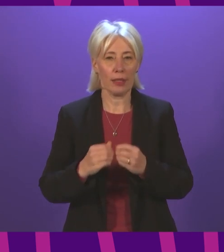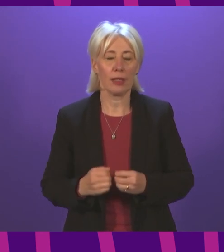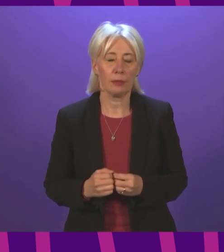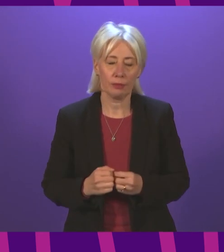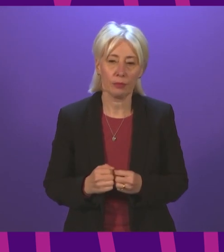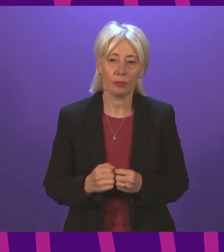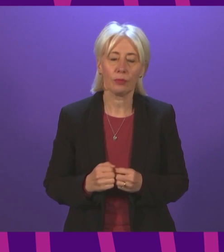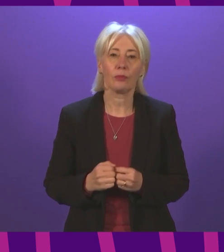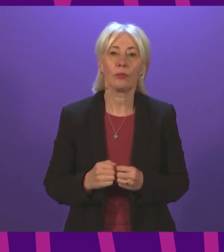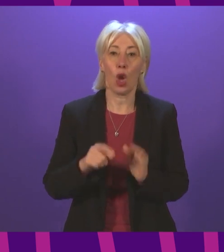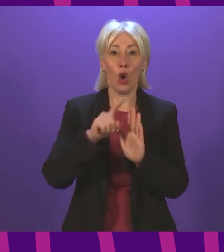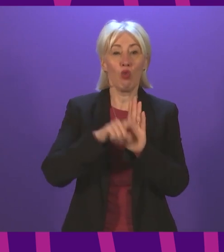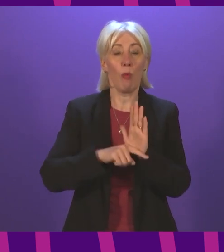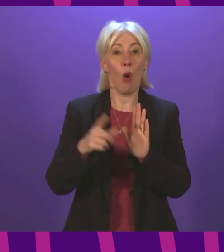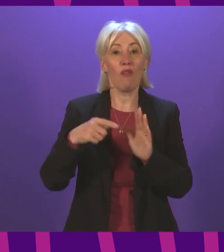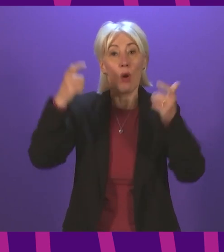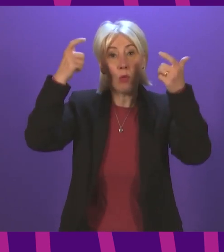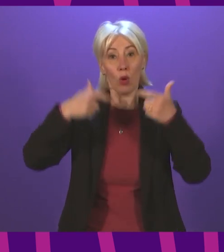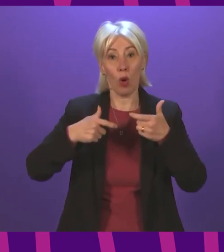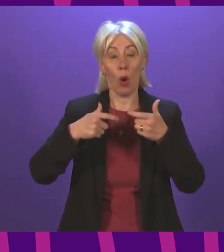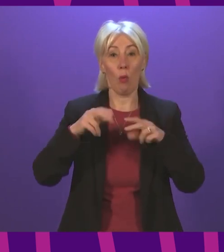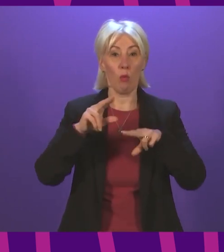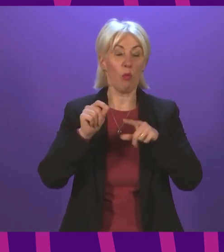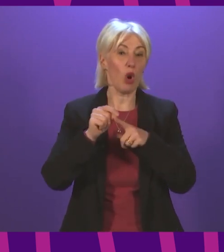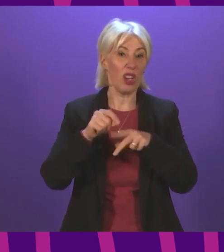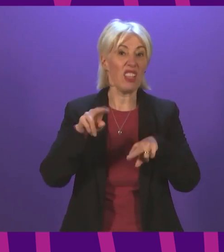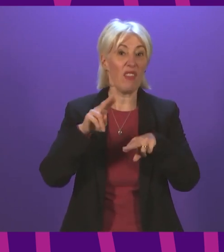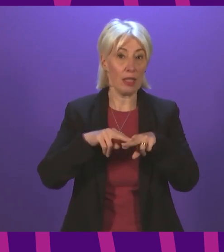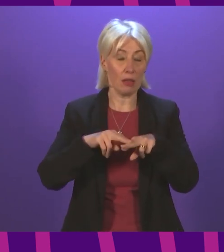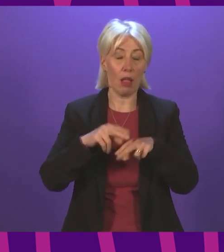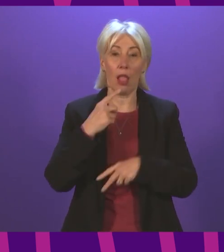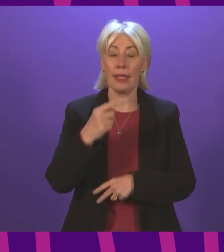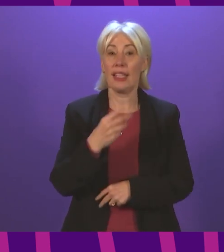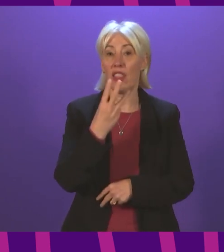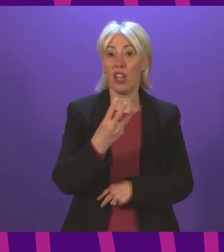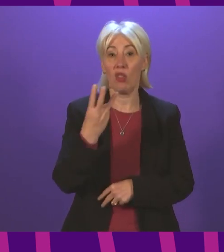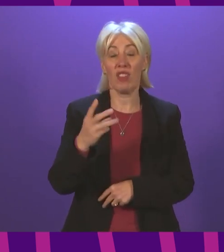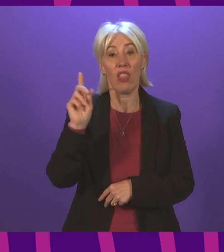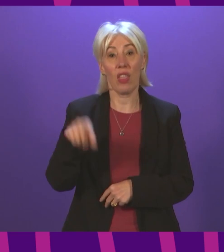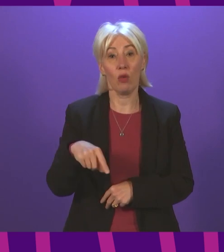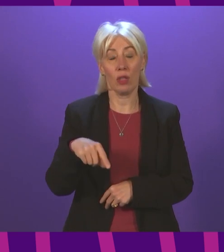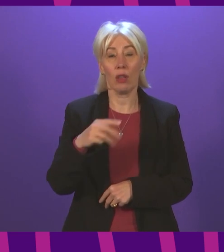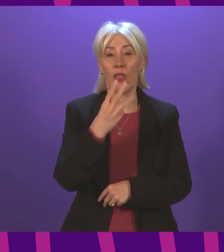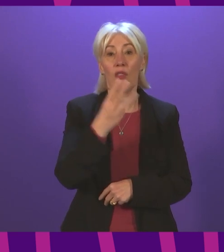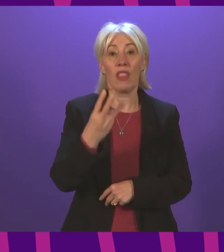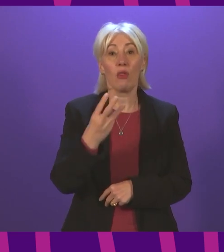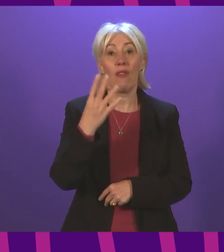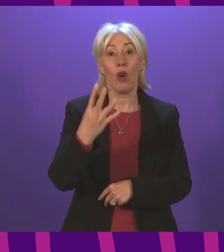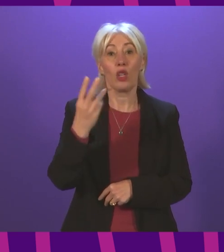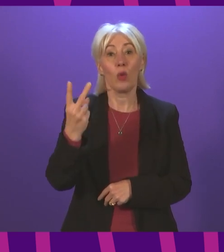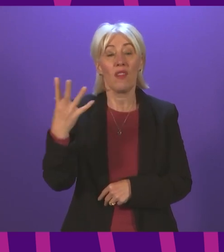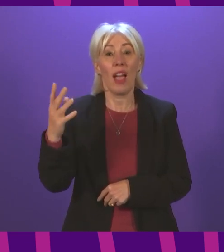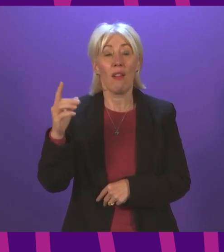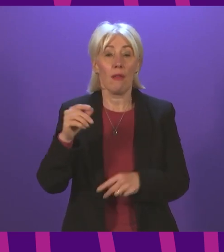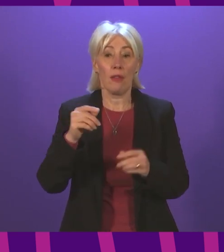Presiding Officer. A report published by the Crown Office Procurator Fiscal Service for Scotland reported 33,425 charges of